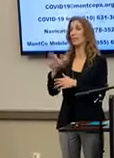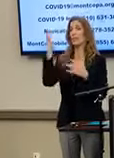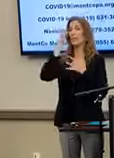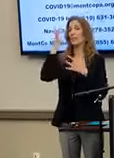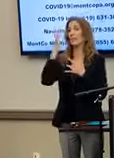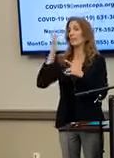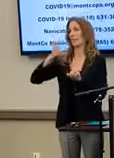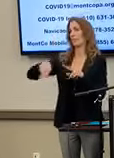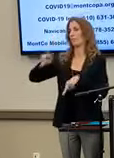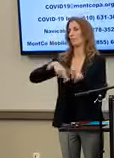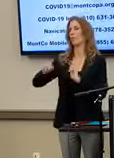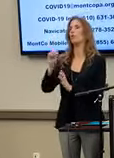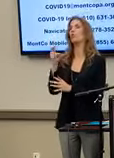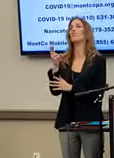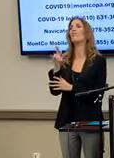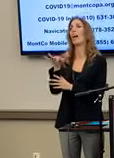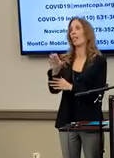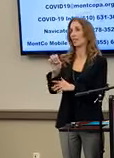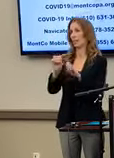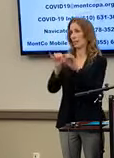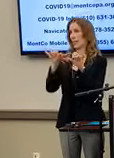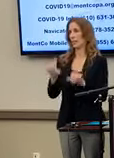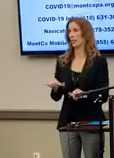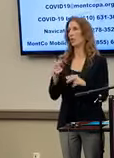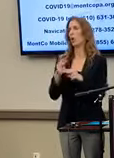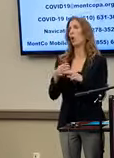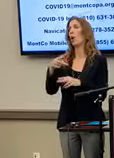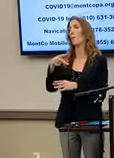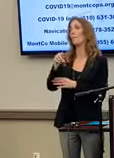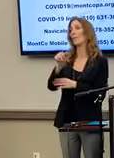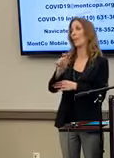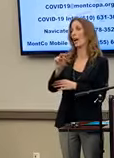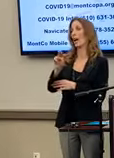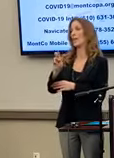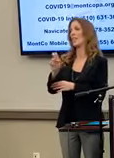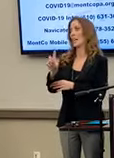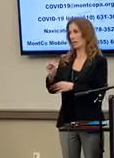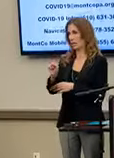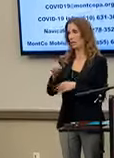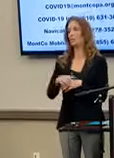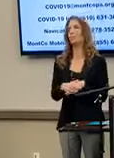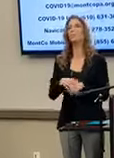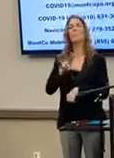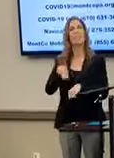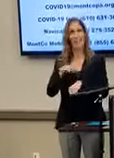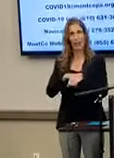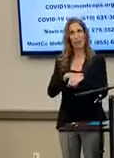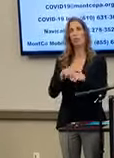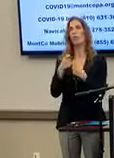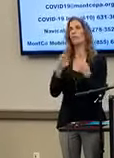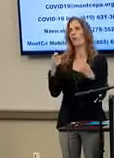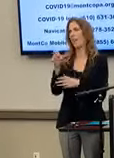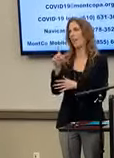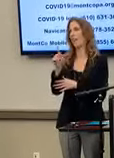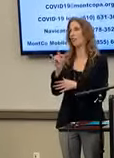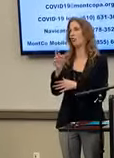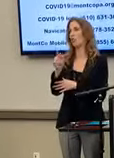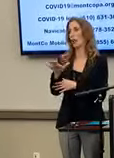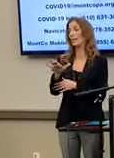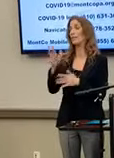System, and that's known as PANEDS, the National Electronic Disease